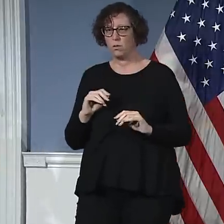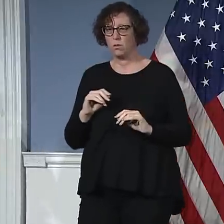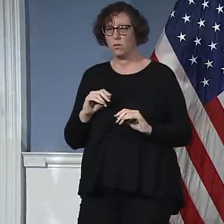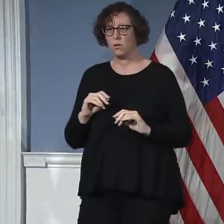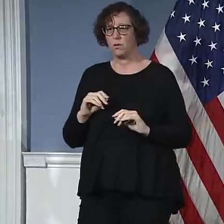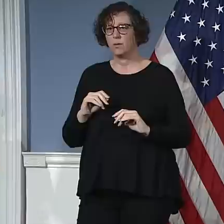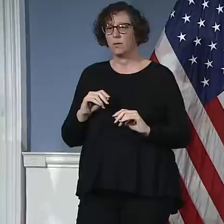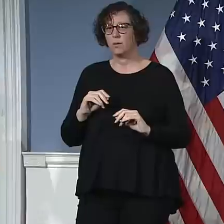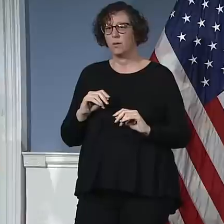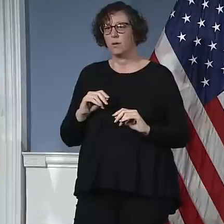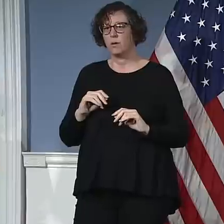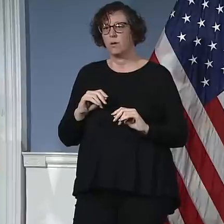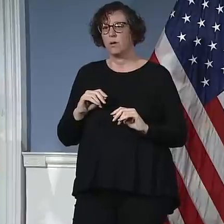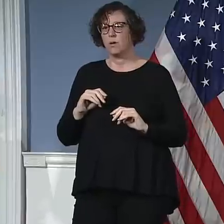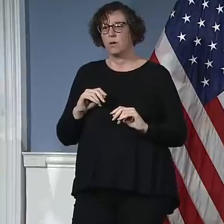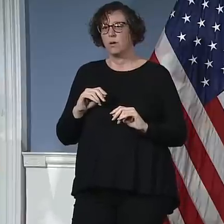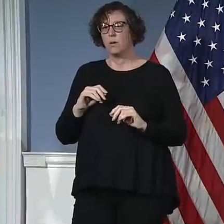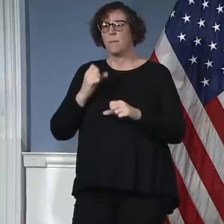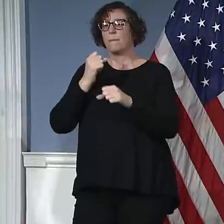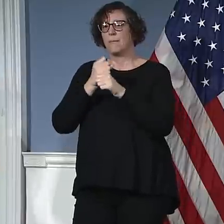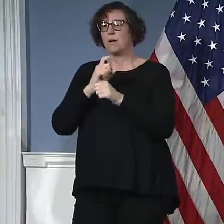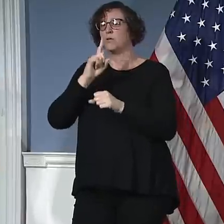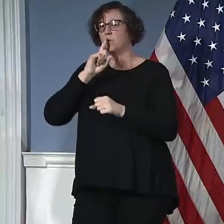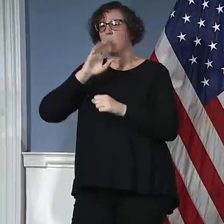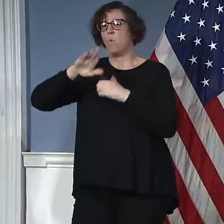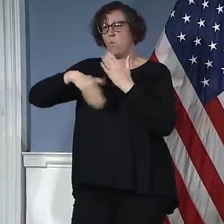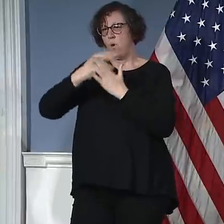where they don't have a ventilator when they need one.